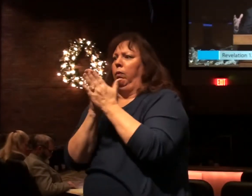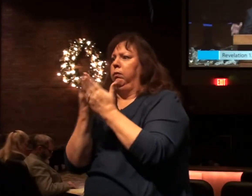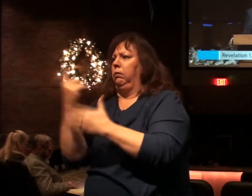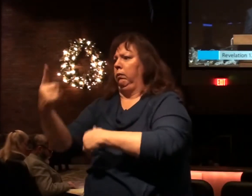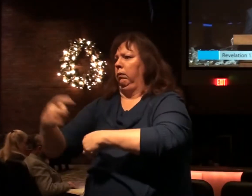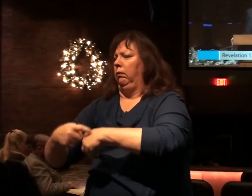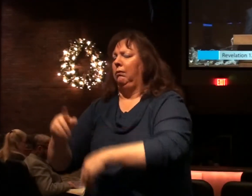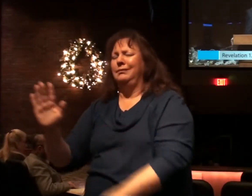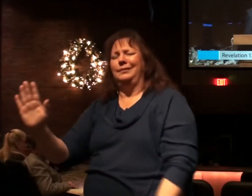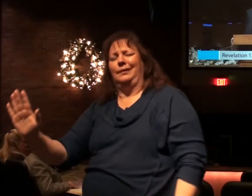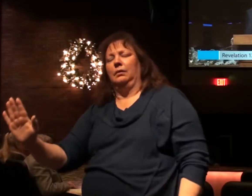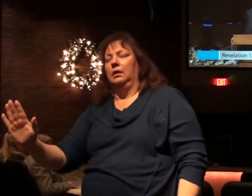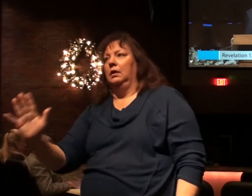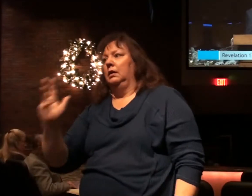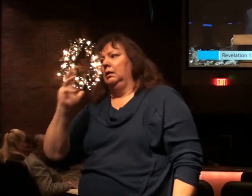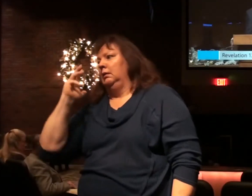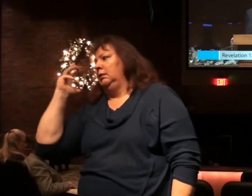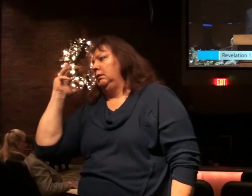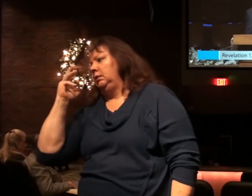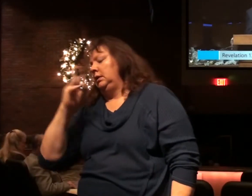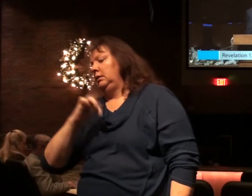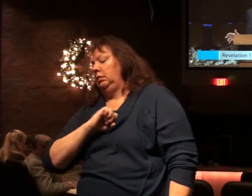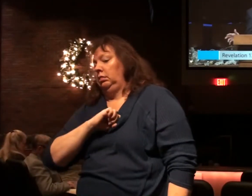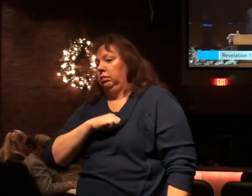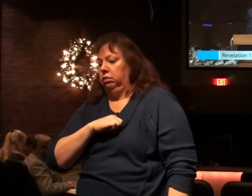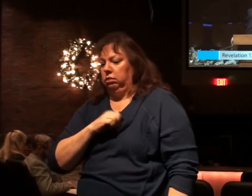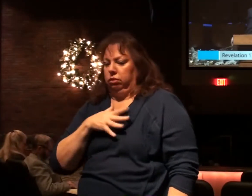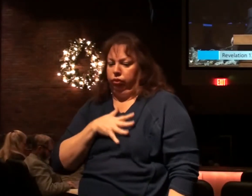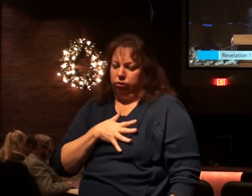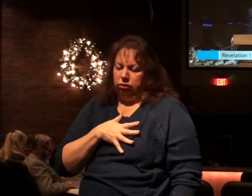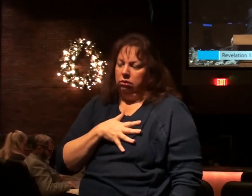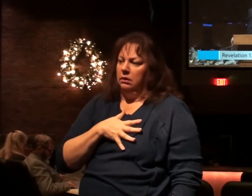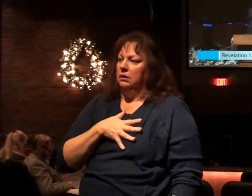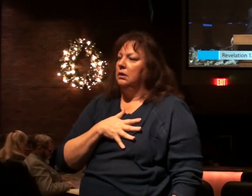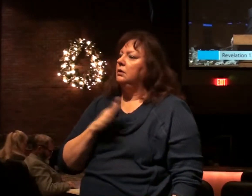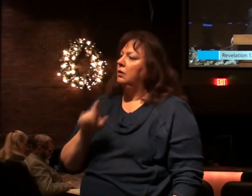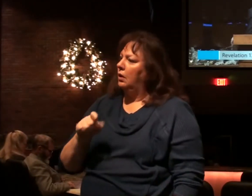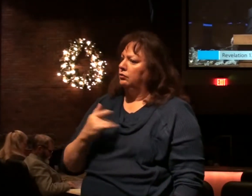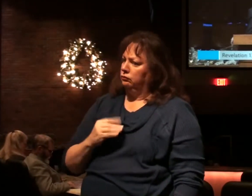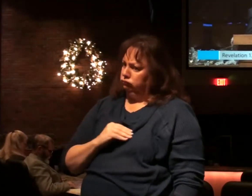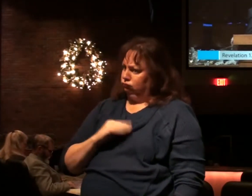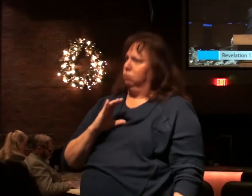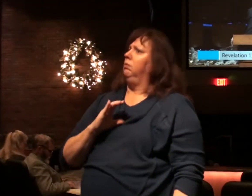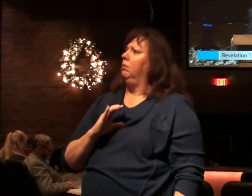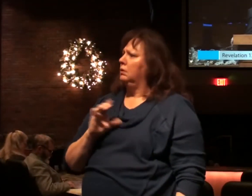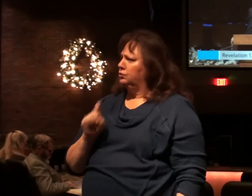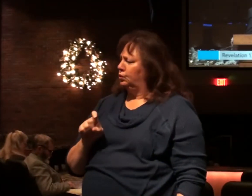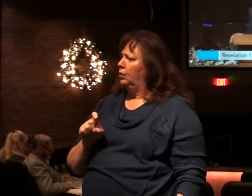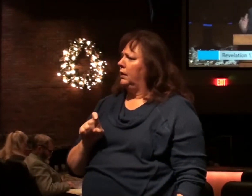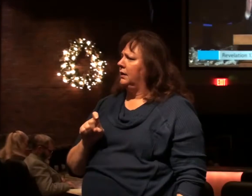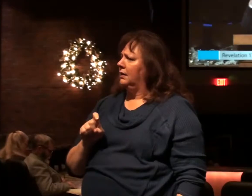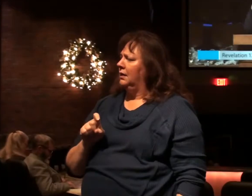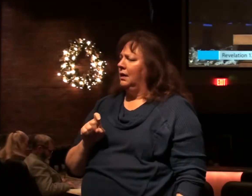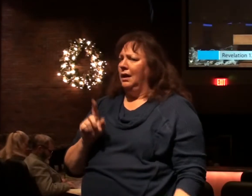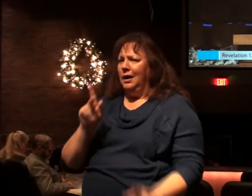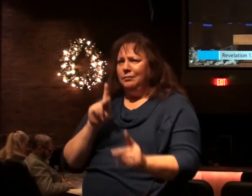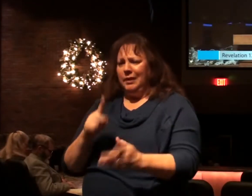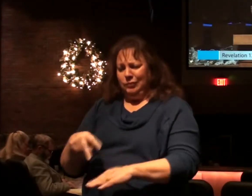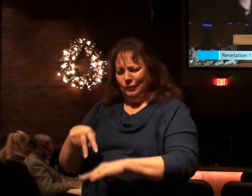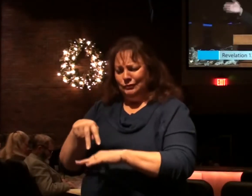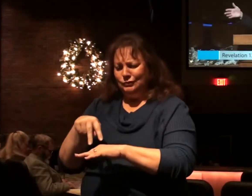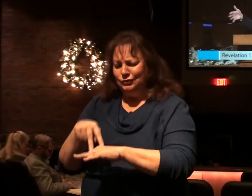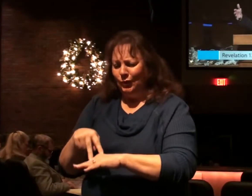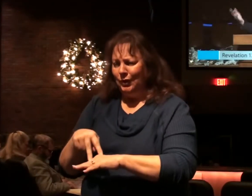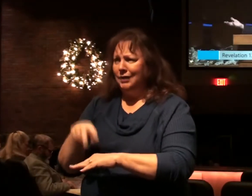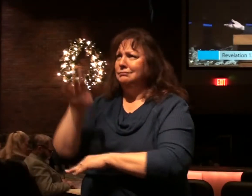volume of one sitting and say, wow, that's discouraging. That would be encouraging to see those who stood